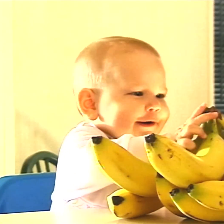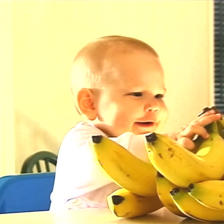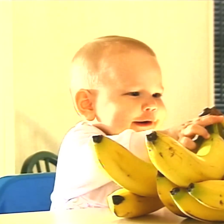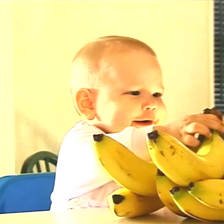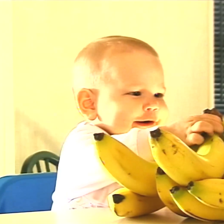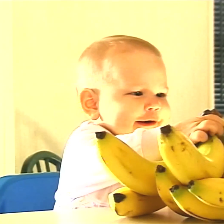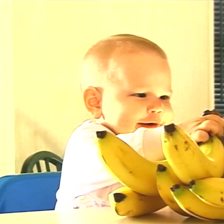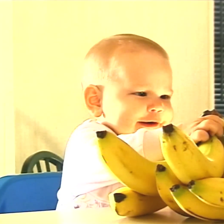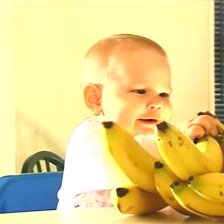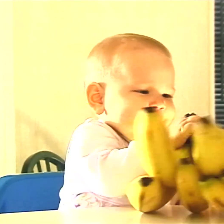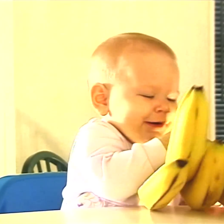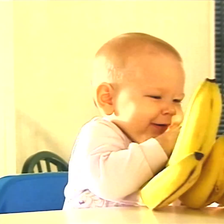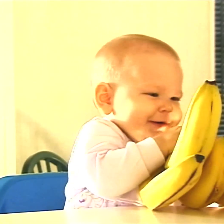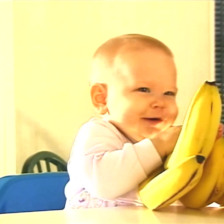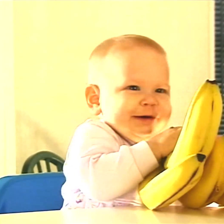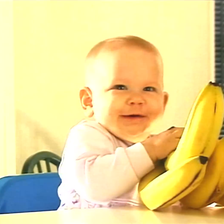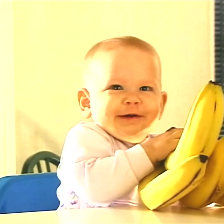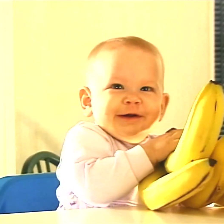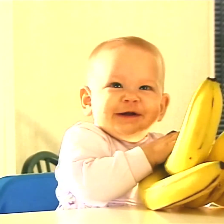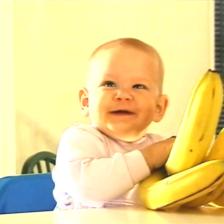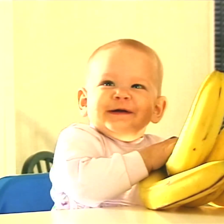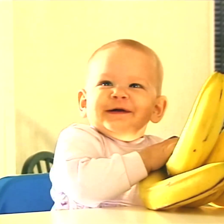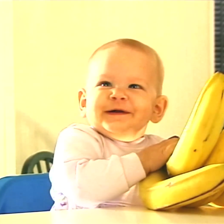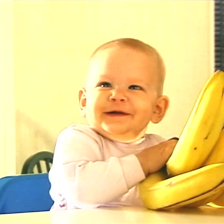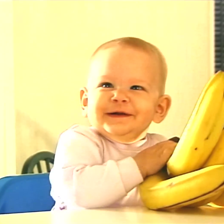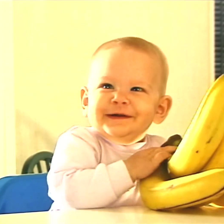A baby getting the bananas.